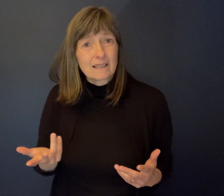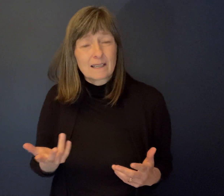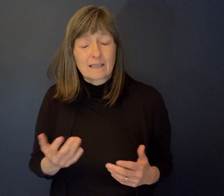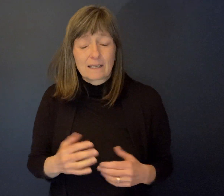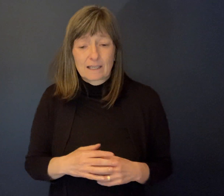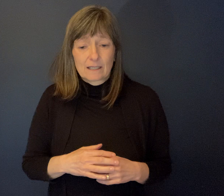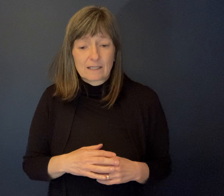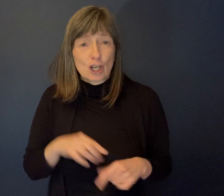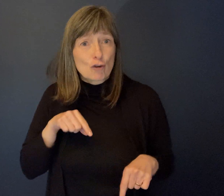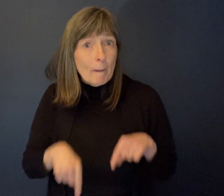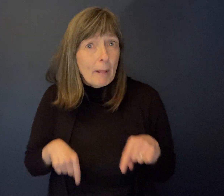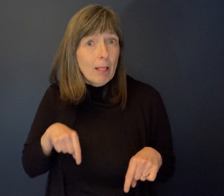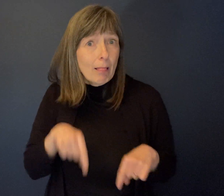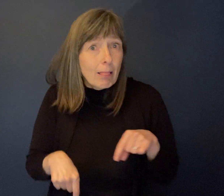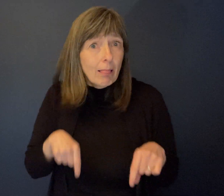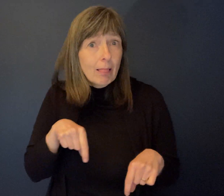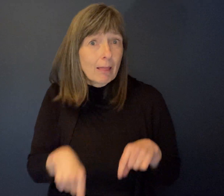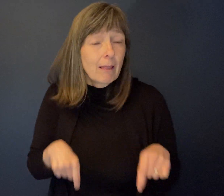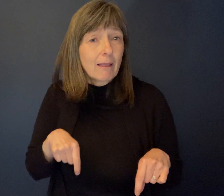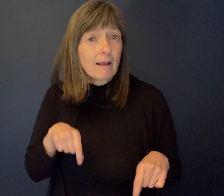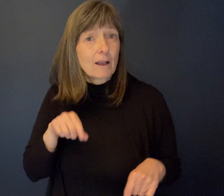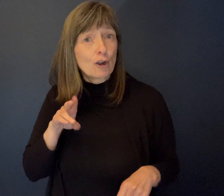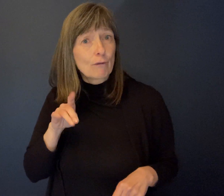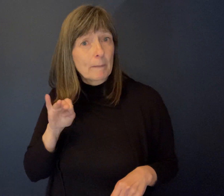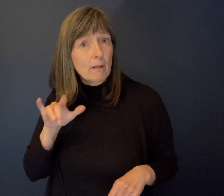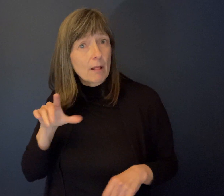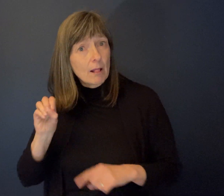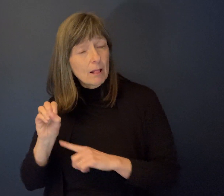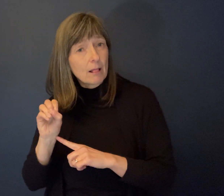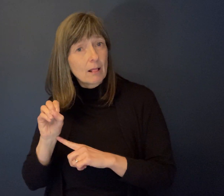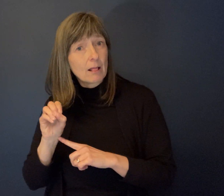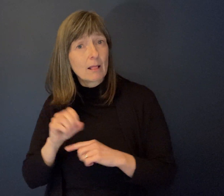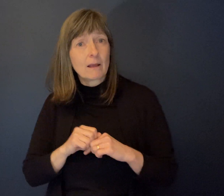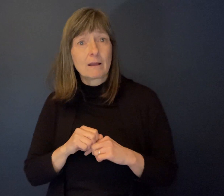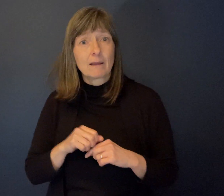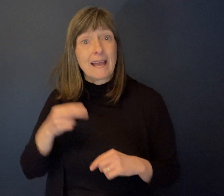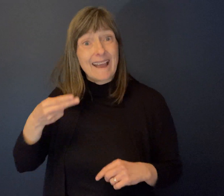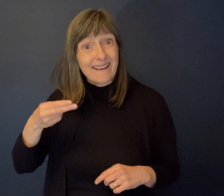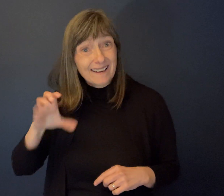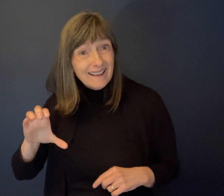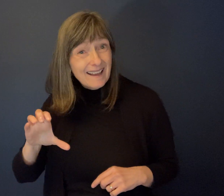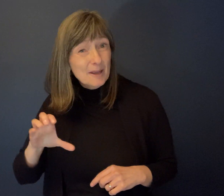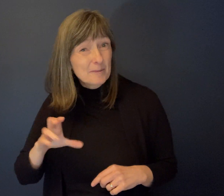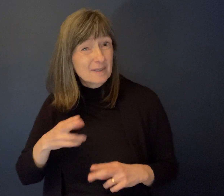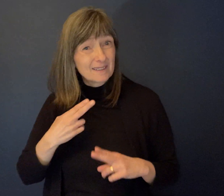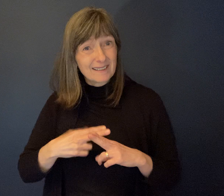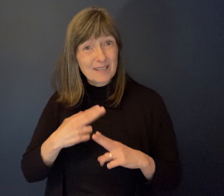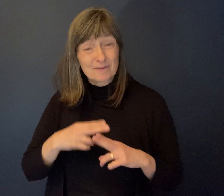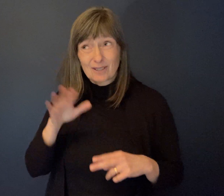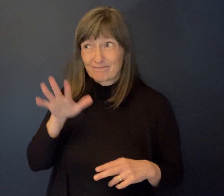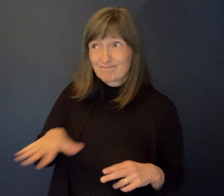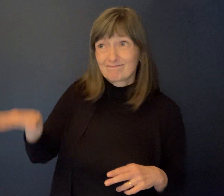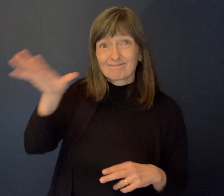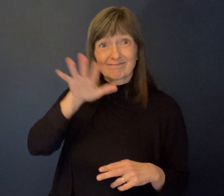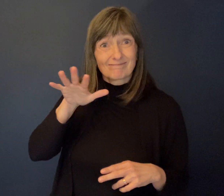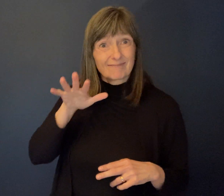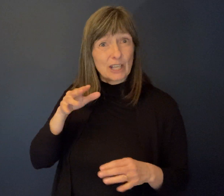crippled, handicapped. I mean, all of these names were used by other people to describe us. Uh,